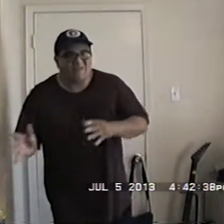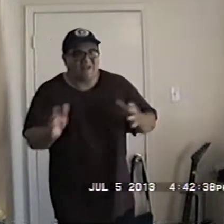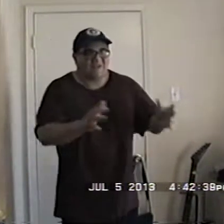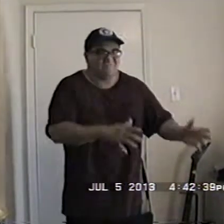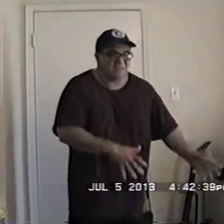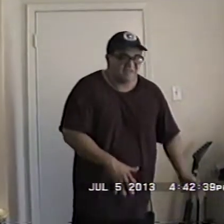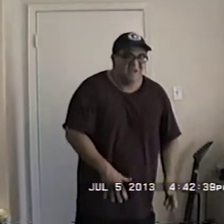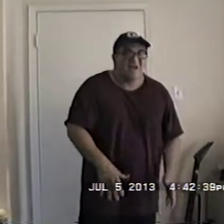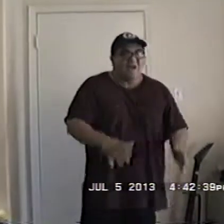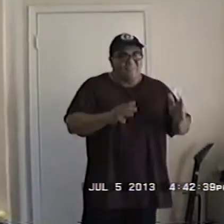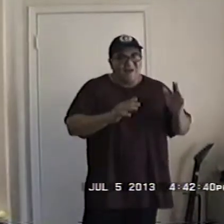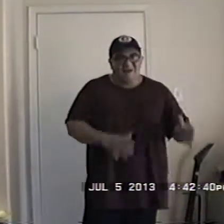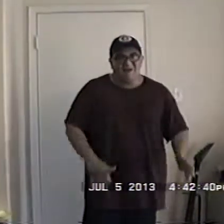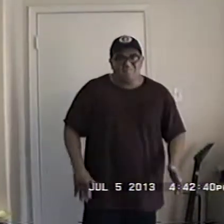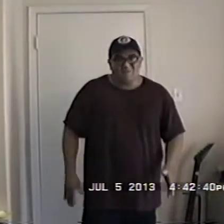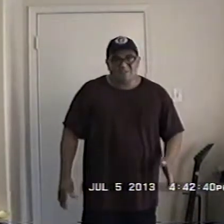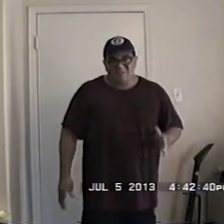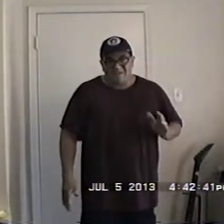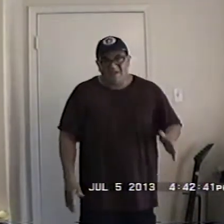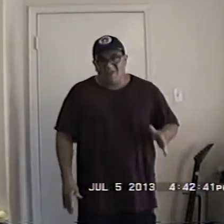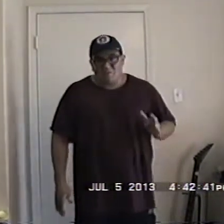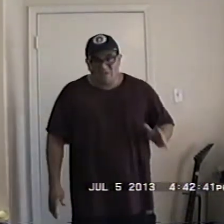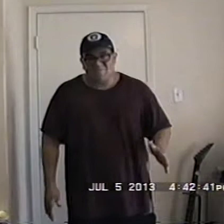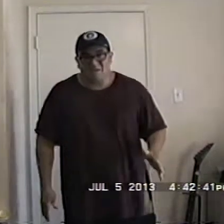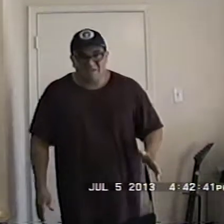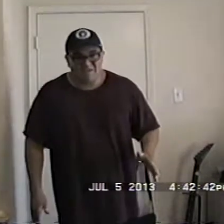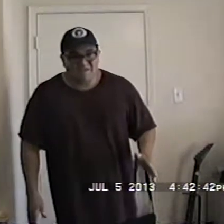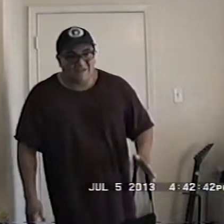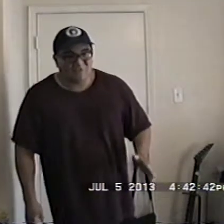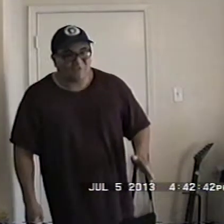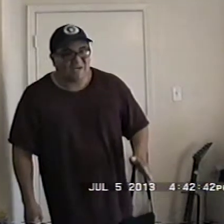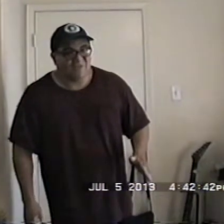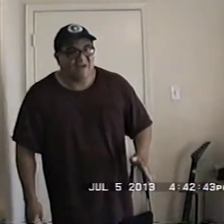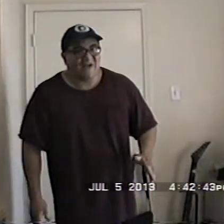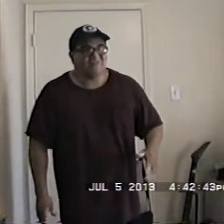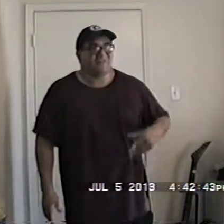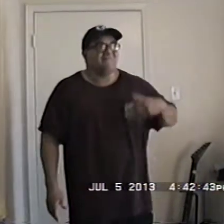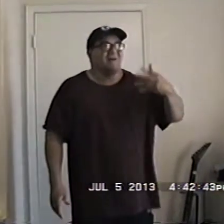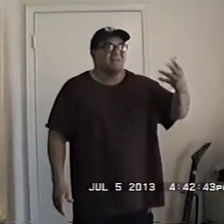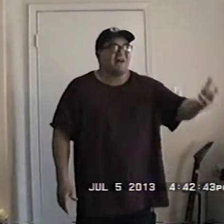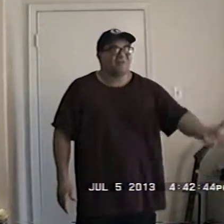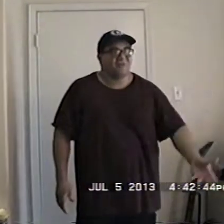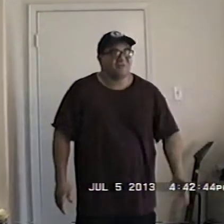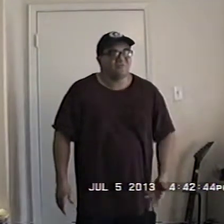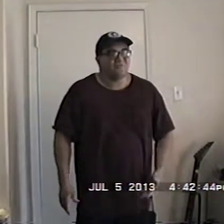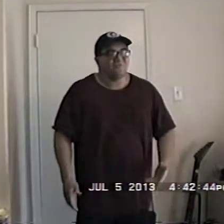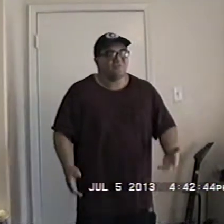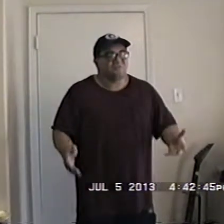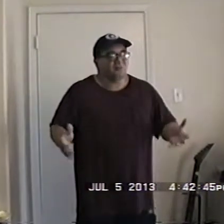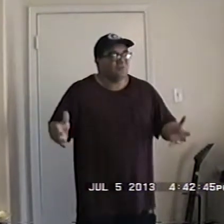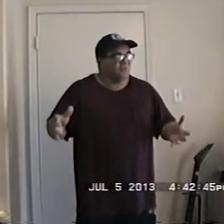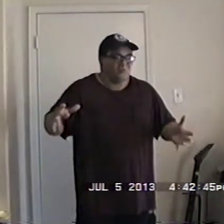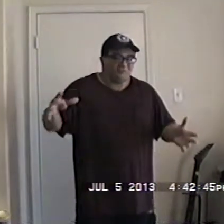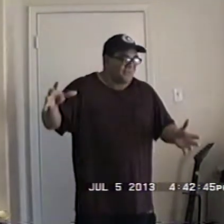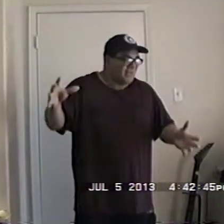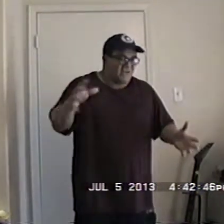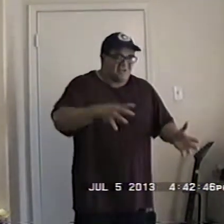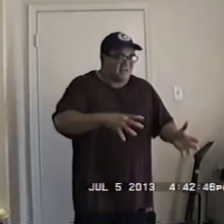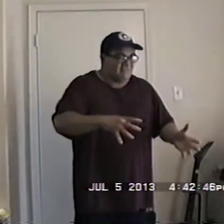for that company that company is not going to waste money in trying to hire somebody out there who you know who will come